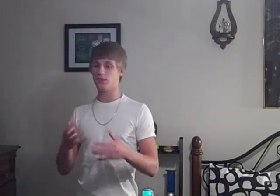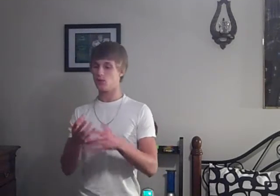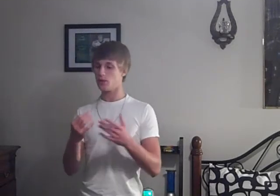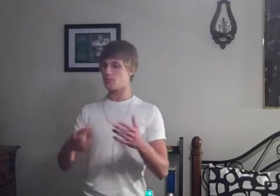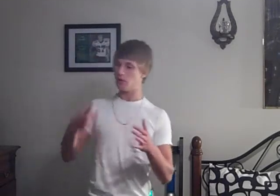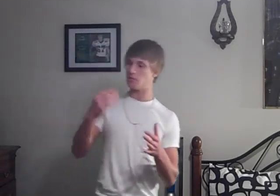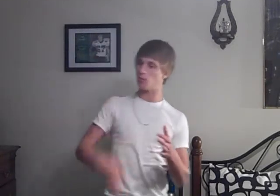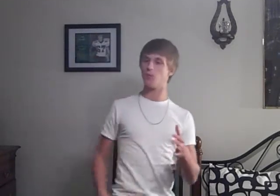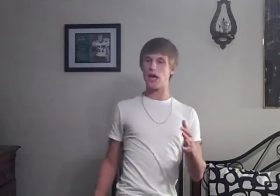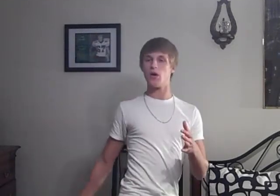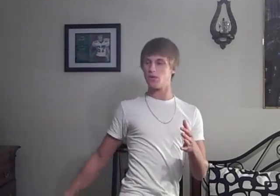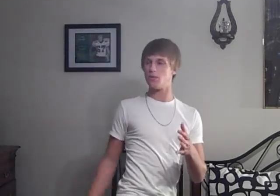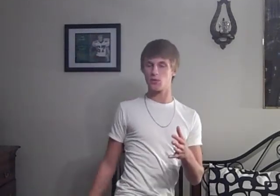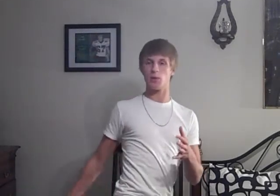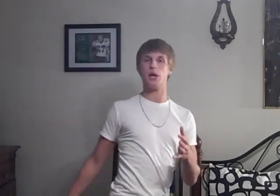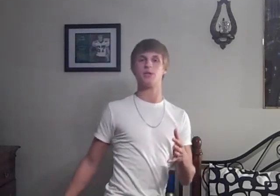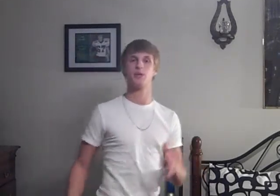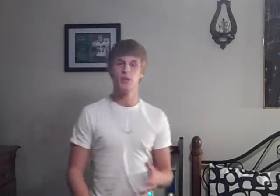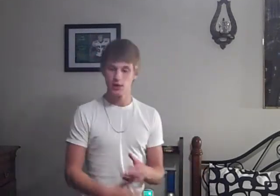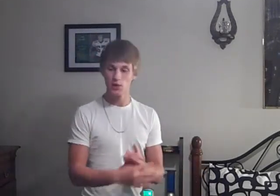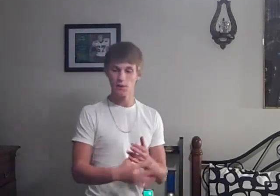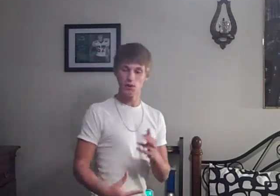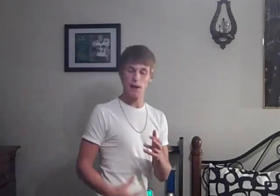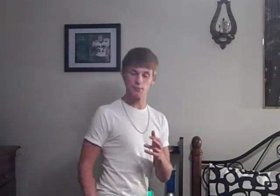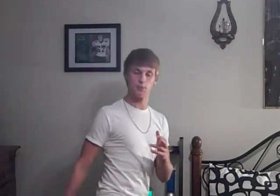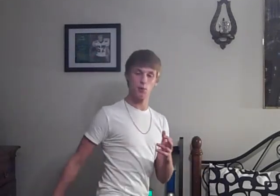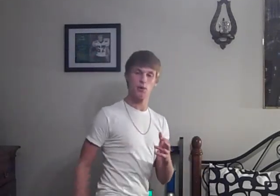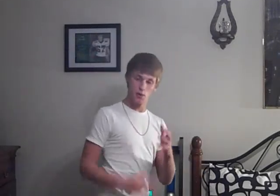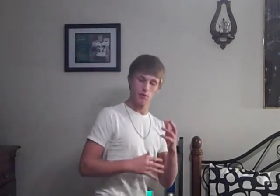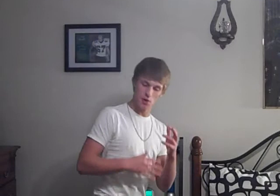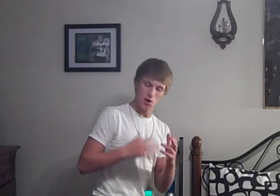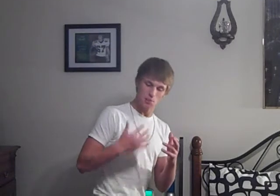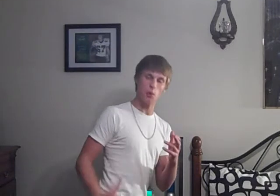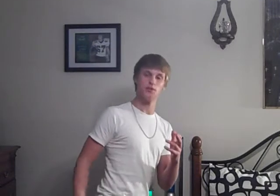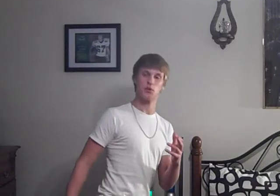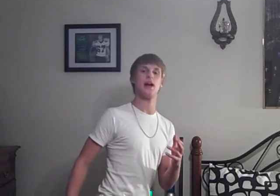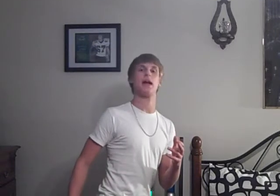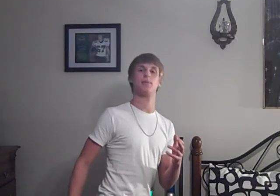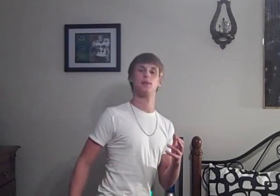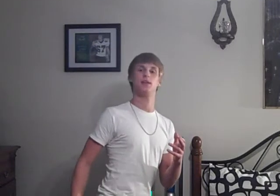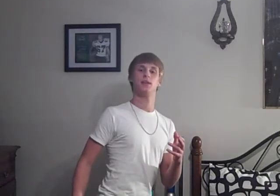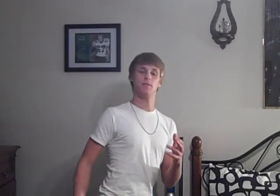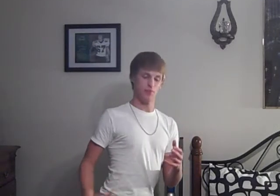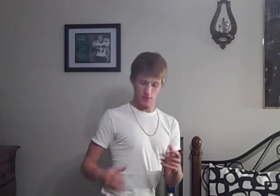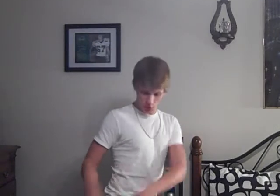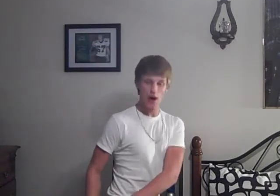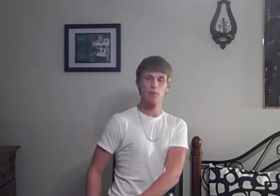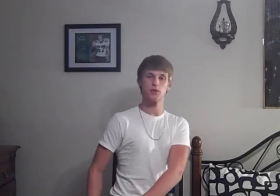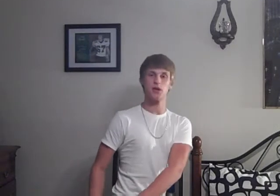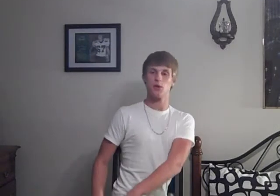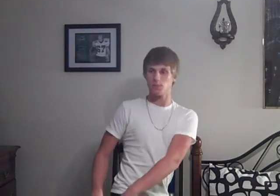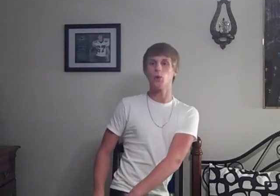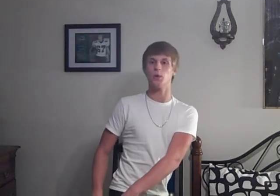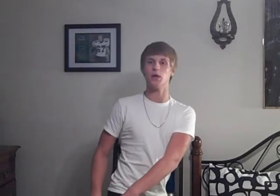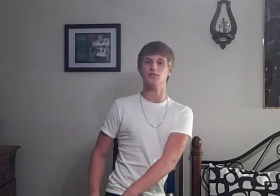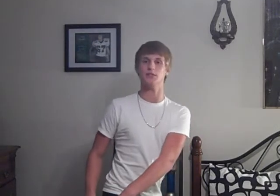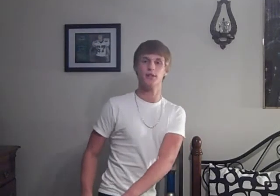literally Being bored out of your butt Your crap is bored Your Bored is crap Crap on the ground You're bored is it